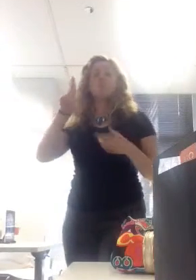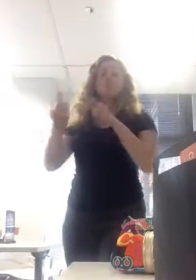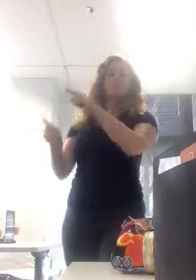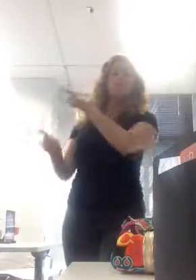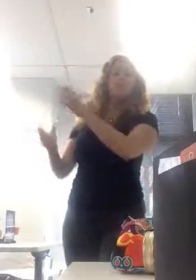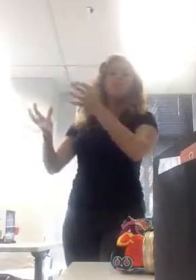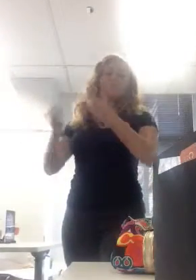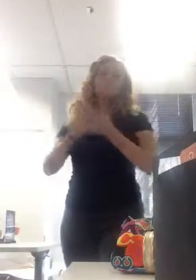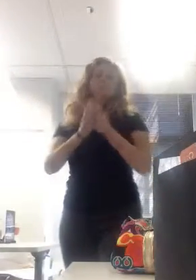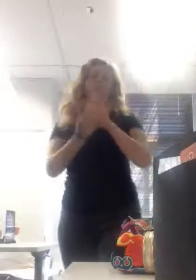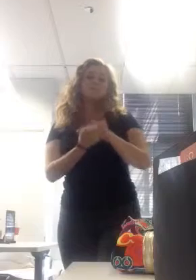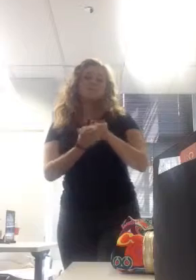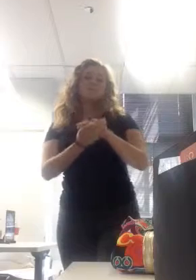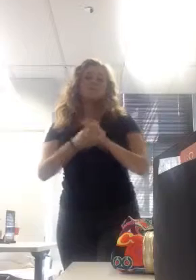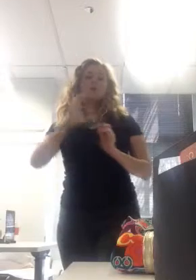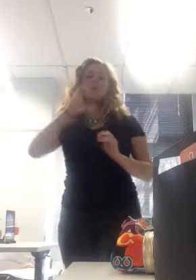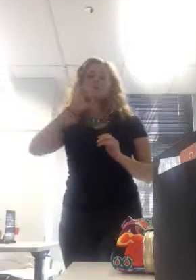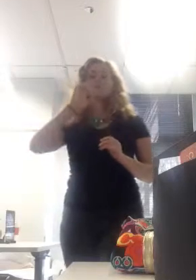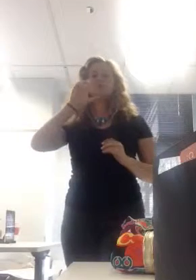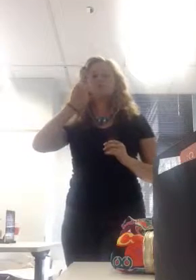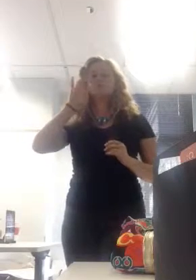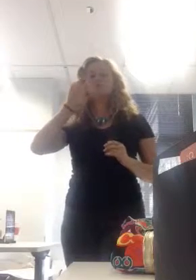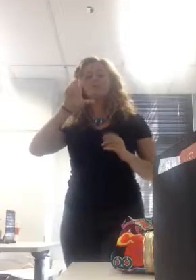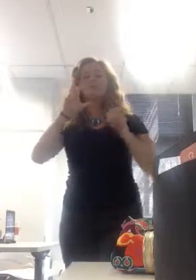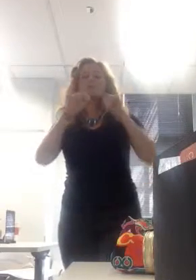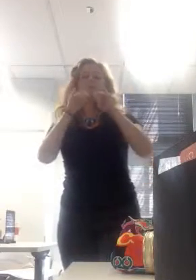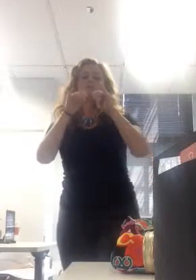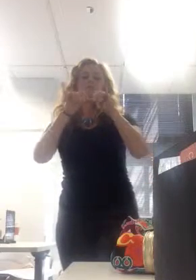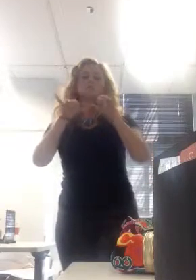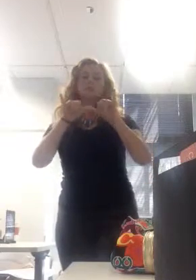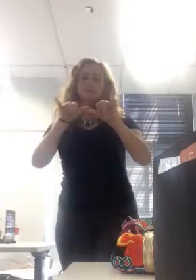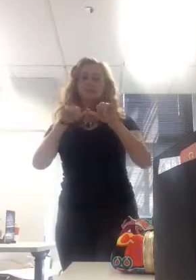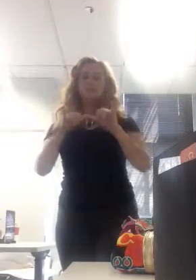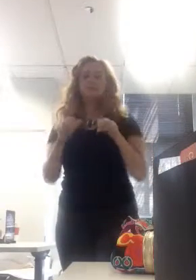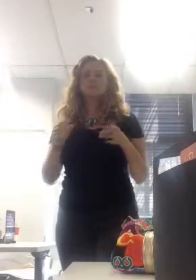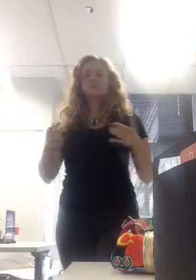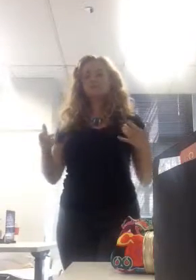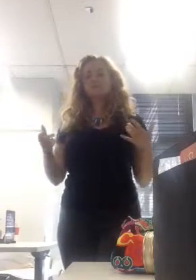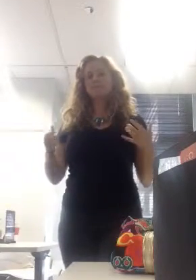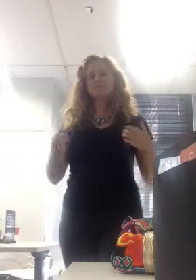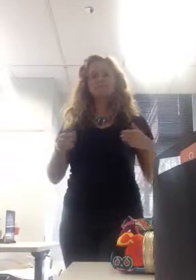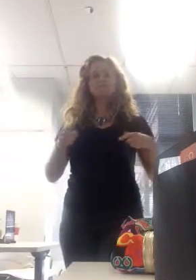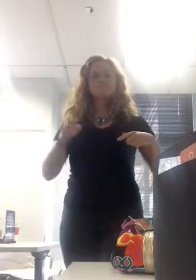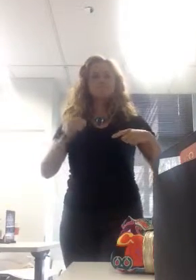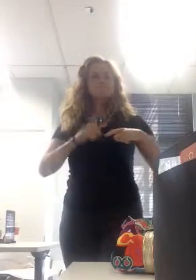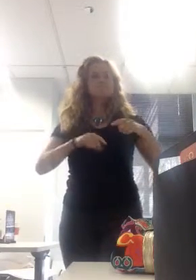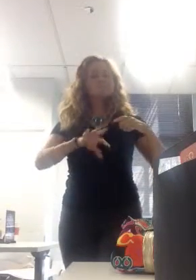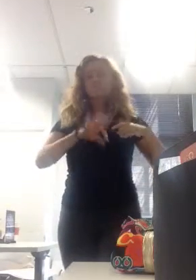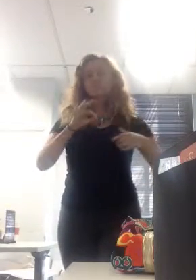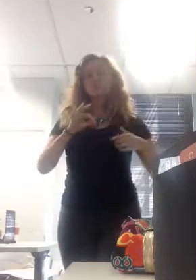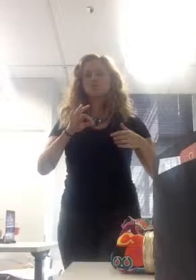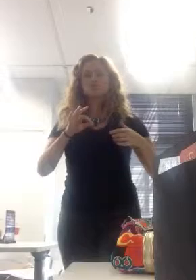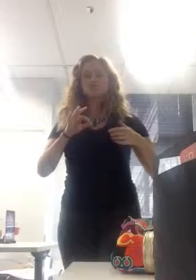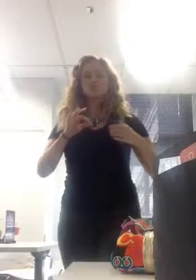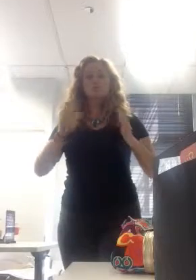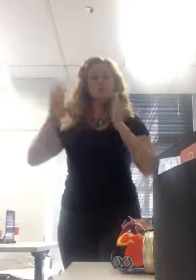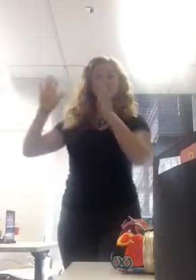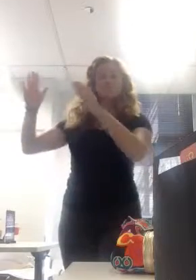a strictly state-run economy, you do not get to choose what you want me to grow up. They'll probably give you all these tests in high school